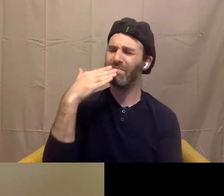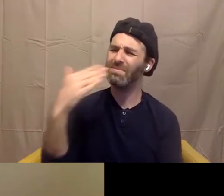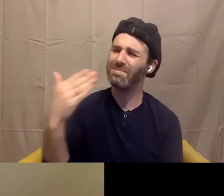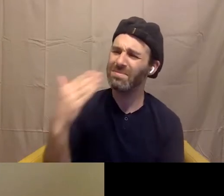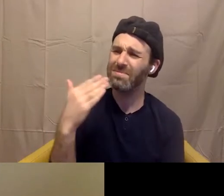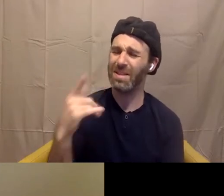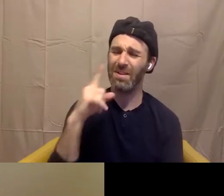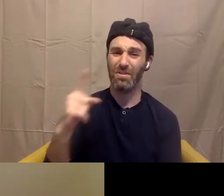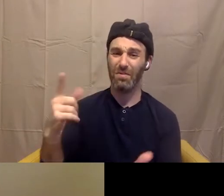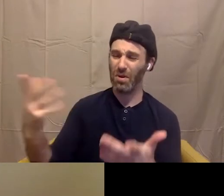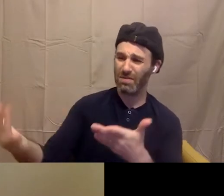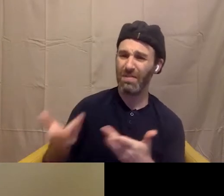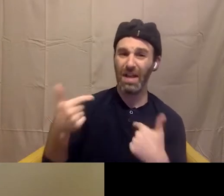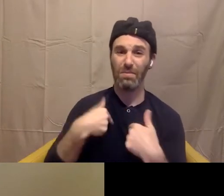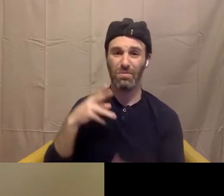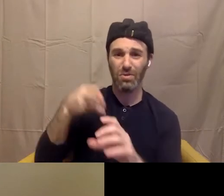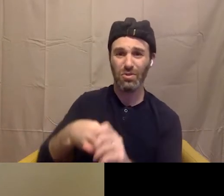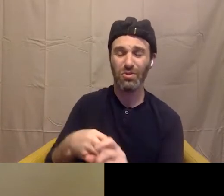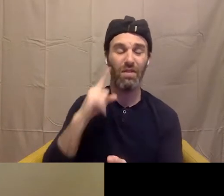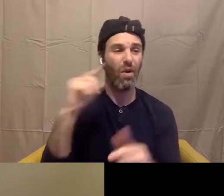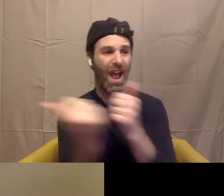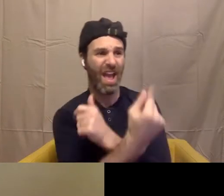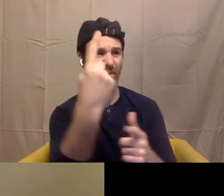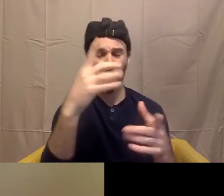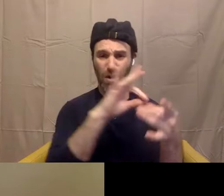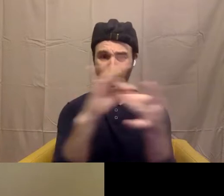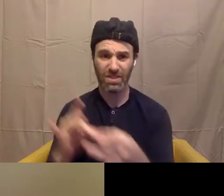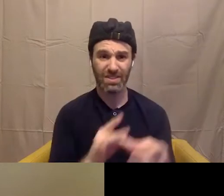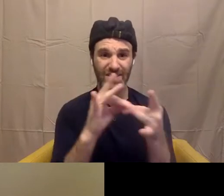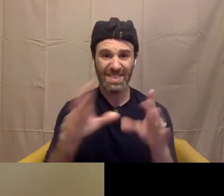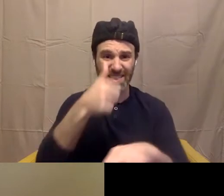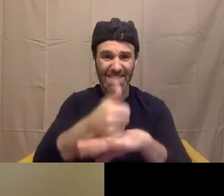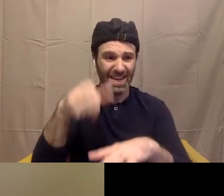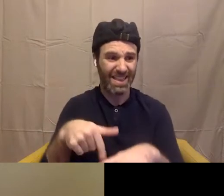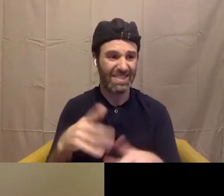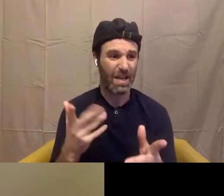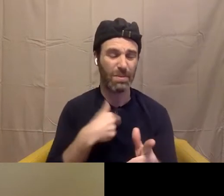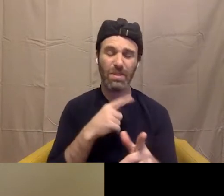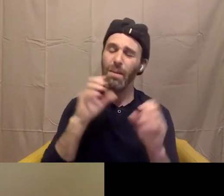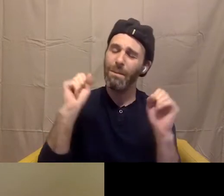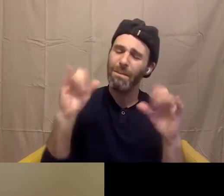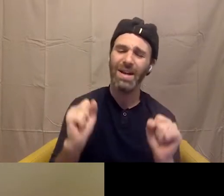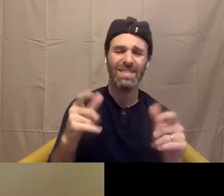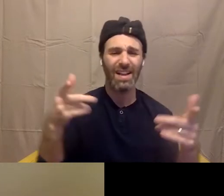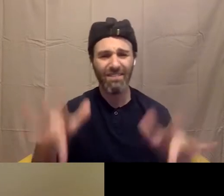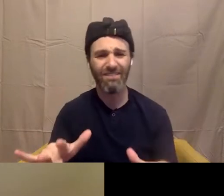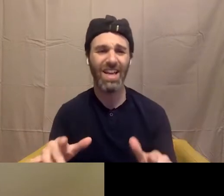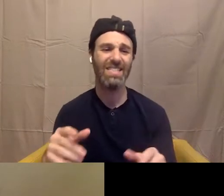and for everyone coordinating this. This is just an amazing event, an opportunity, and I'm honored to be here. I am a